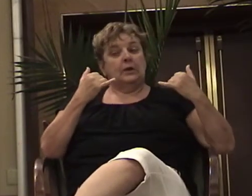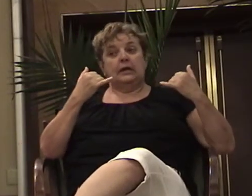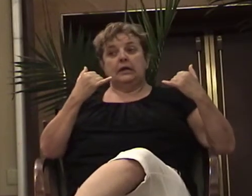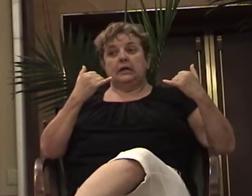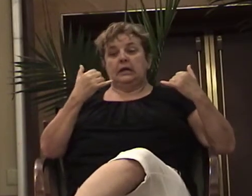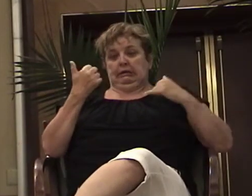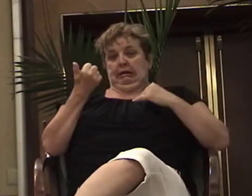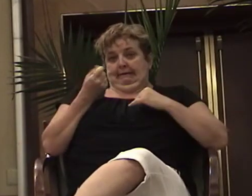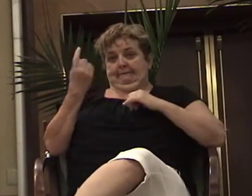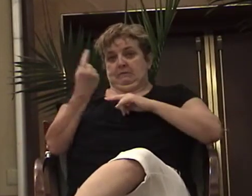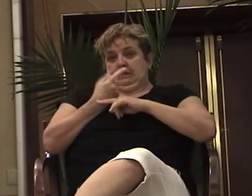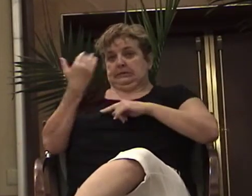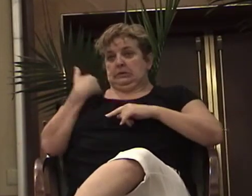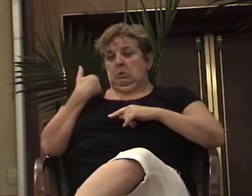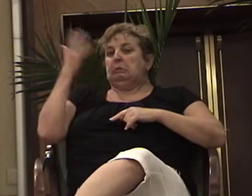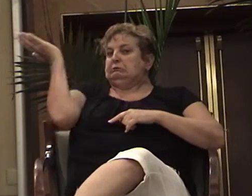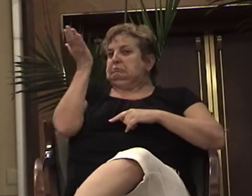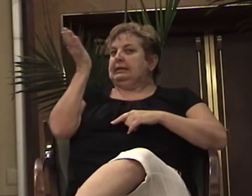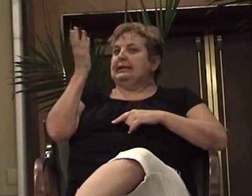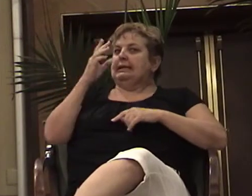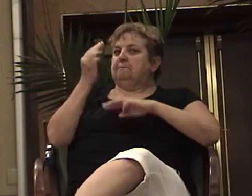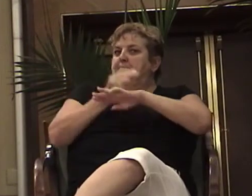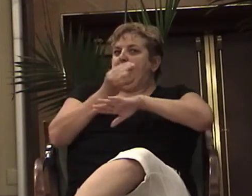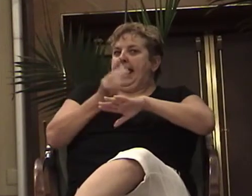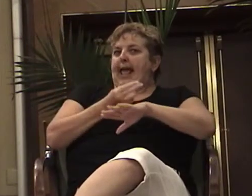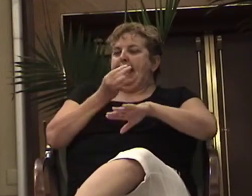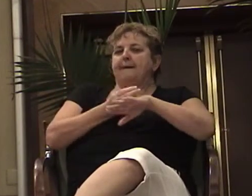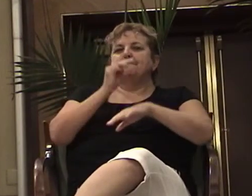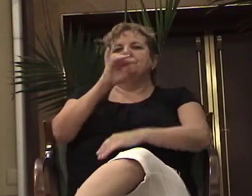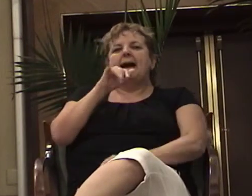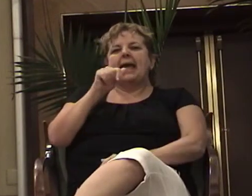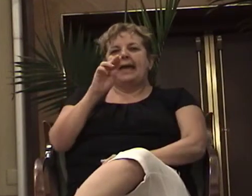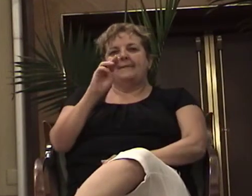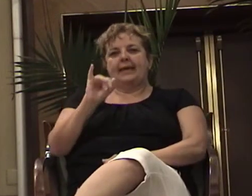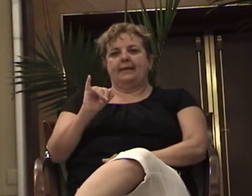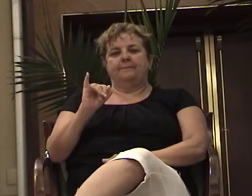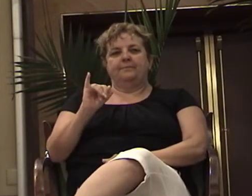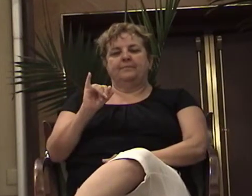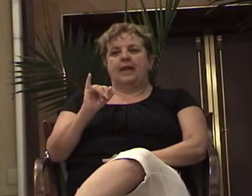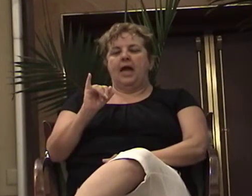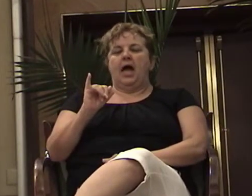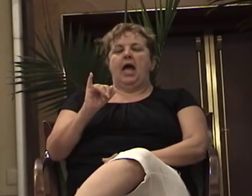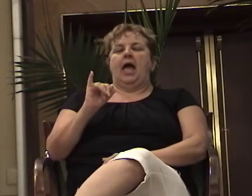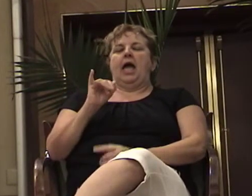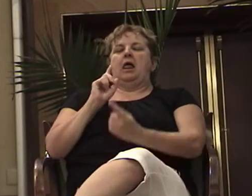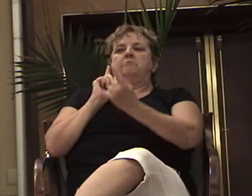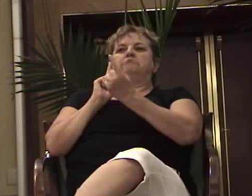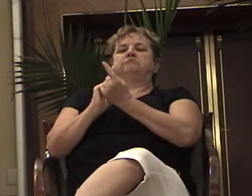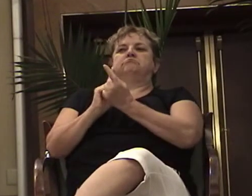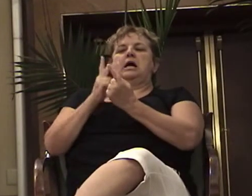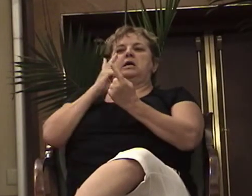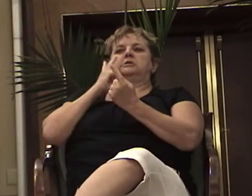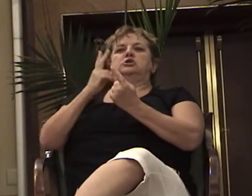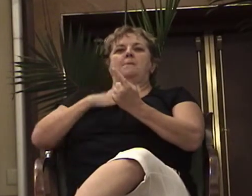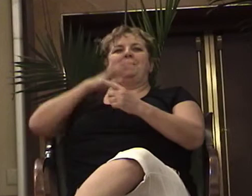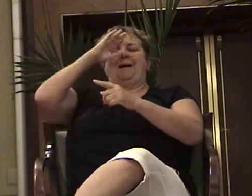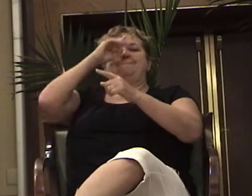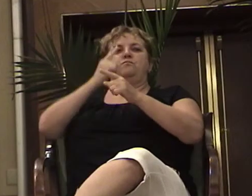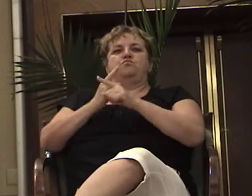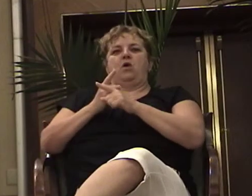months ago, I saw my brother for the first time in 30 years. From that mere resentment